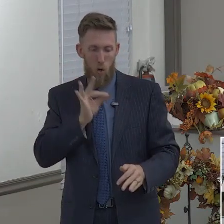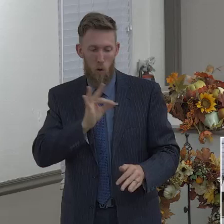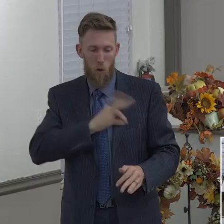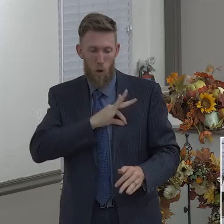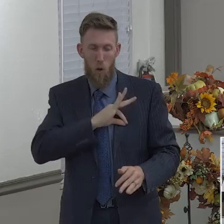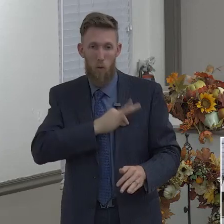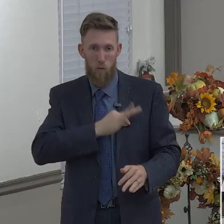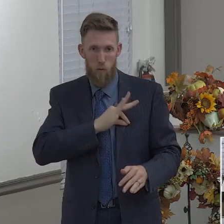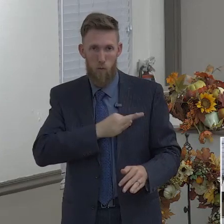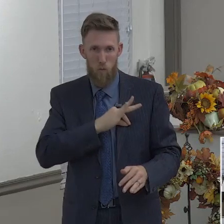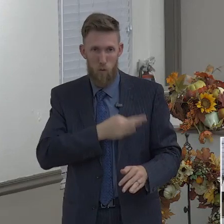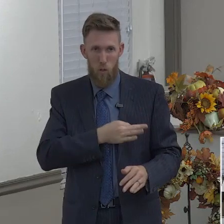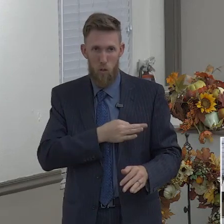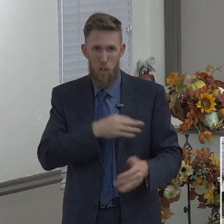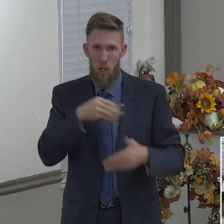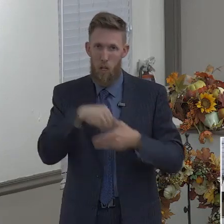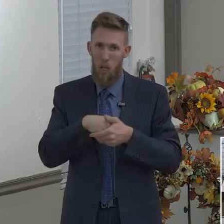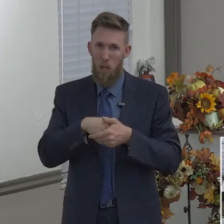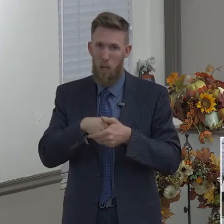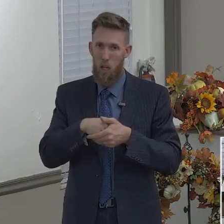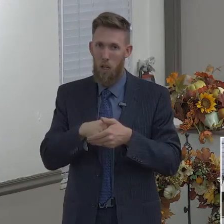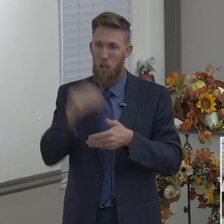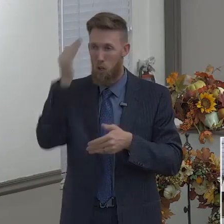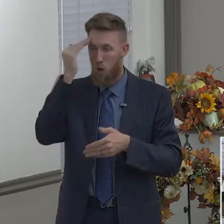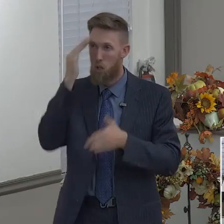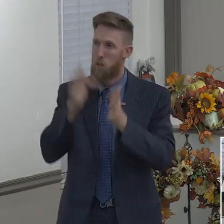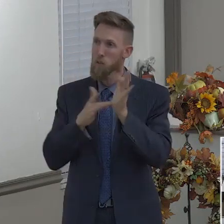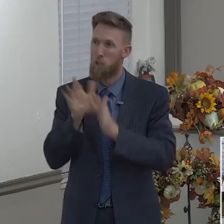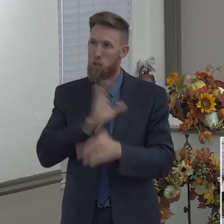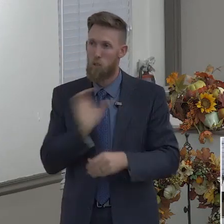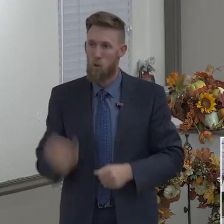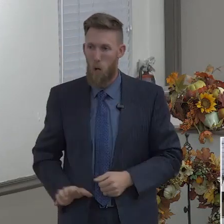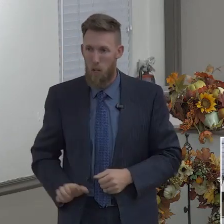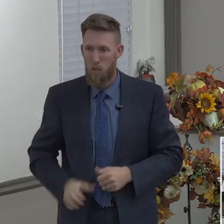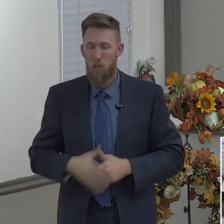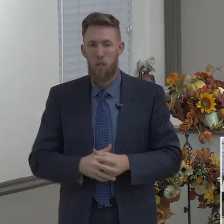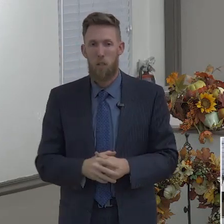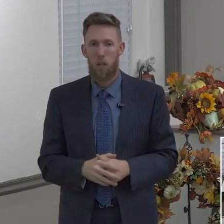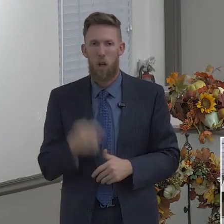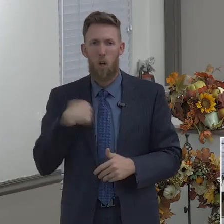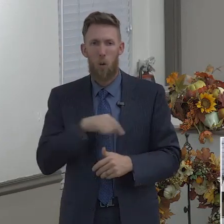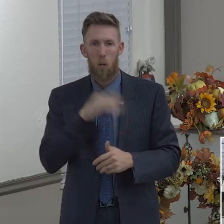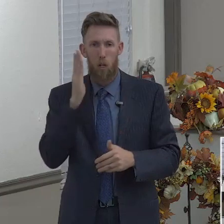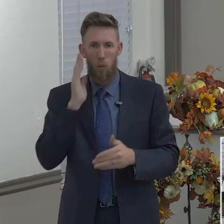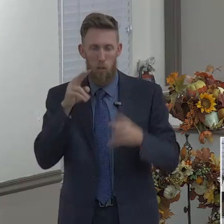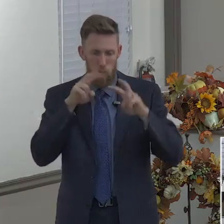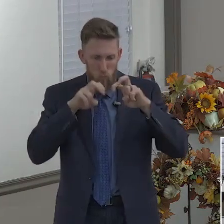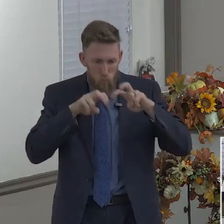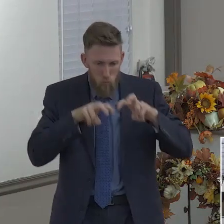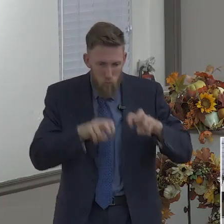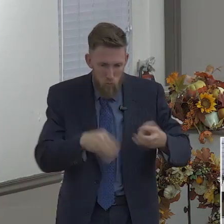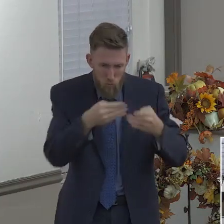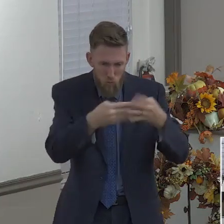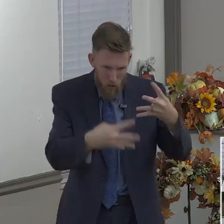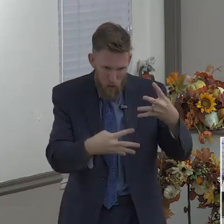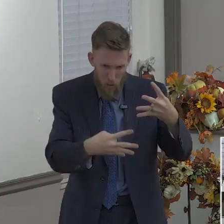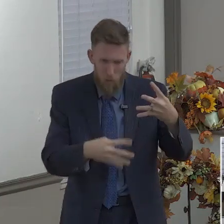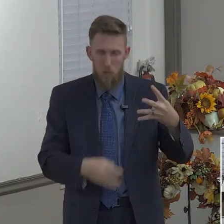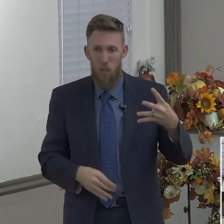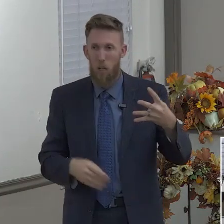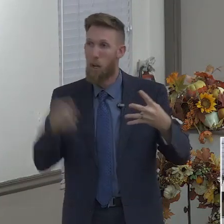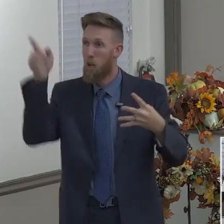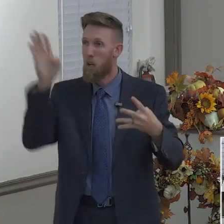these verses, we're going to go through these things that God says, you have these things and they abound,